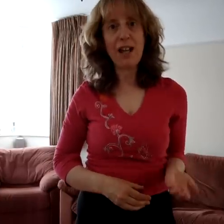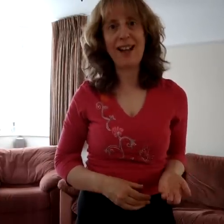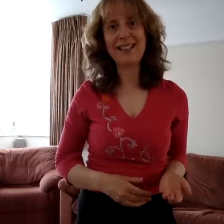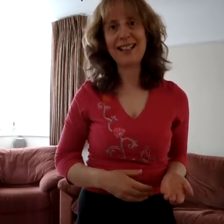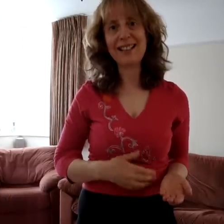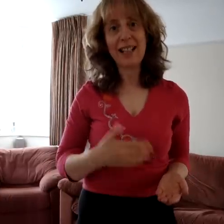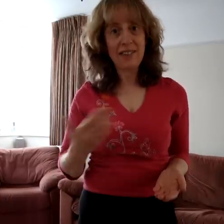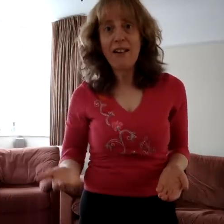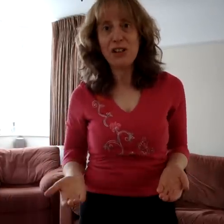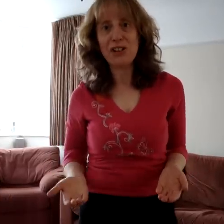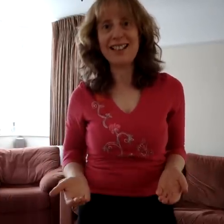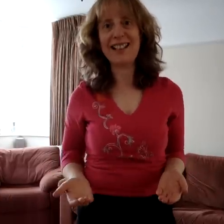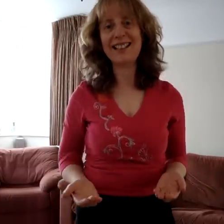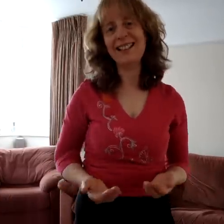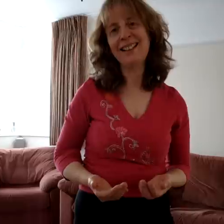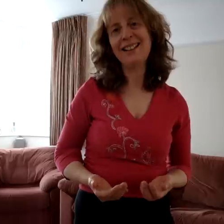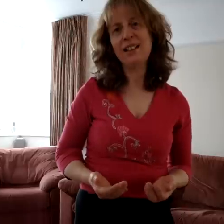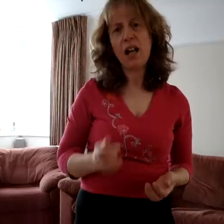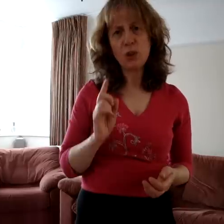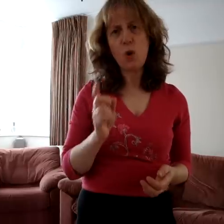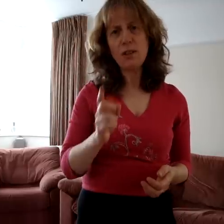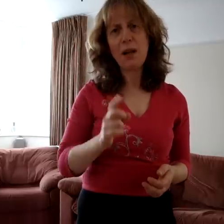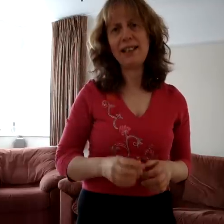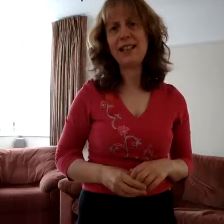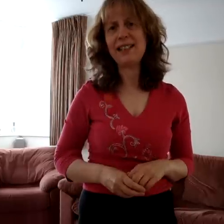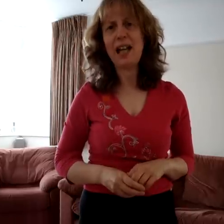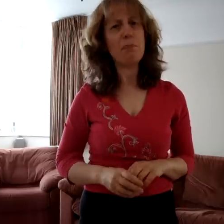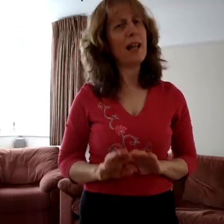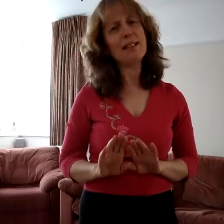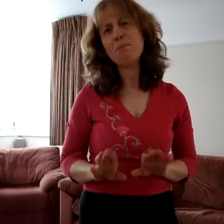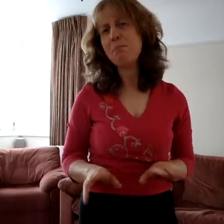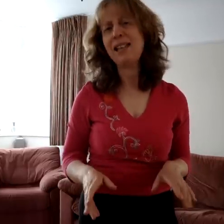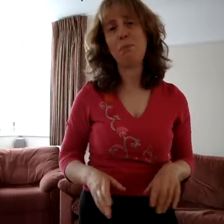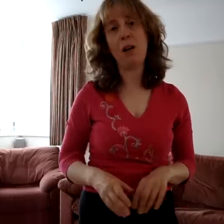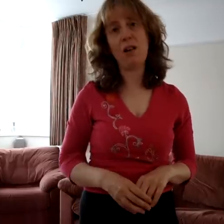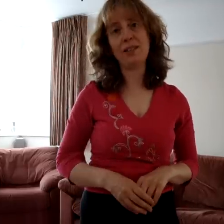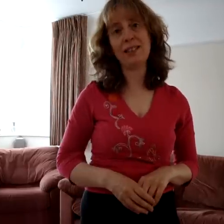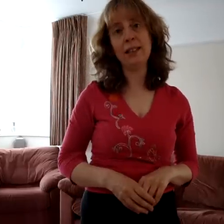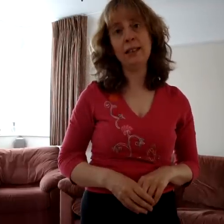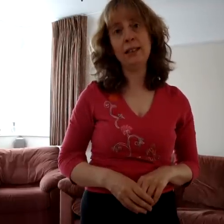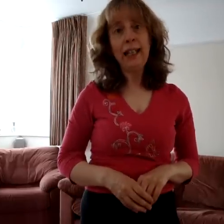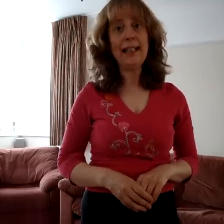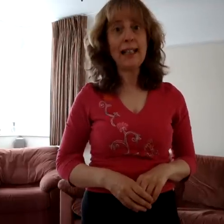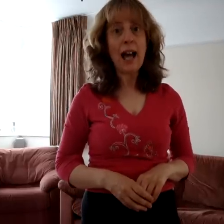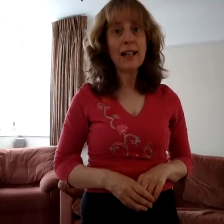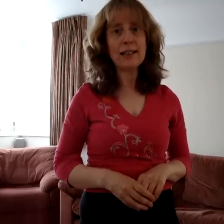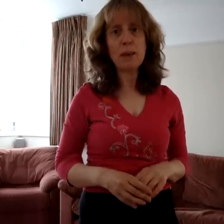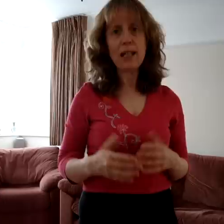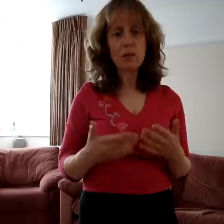their exits and their entrances and one man in his time plays many parts, his axe being